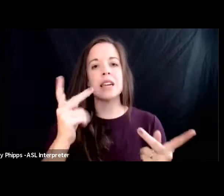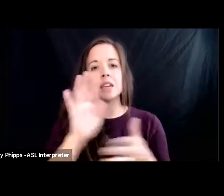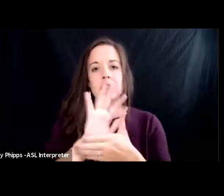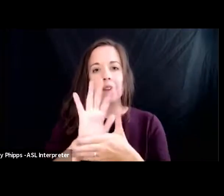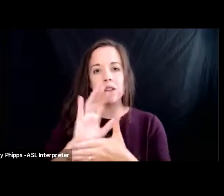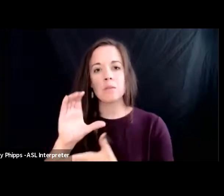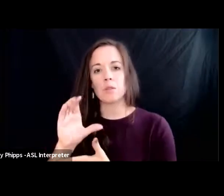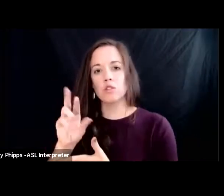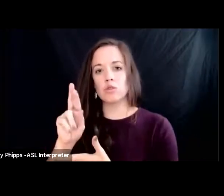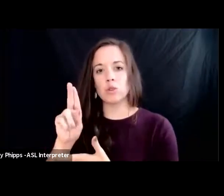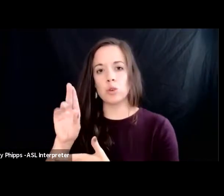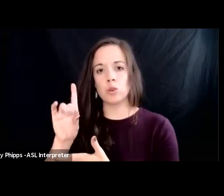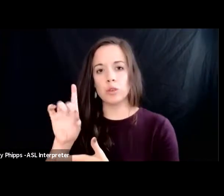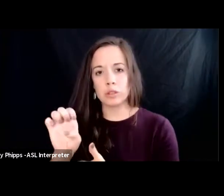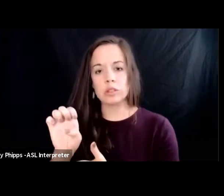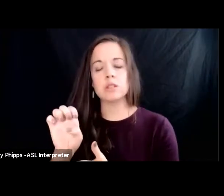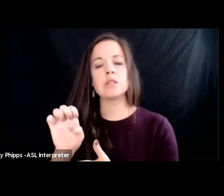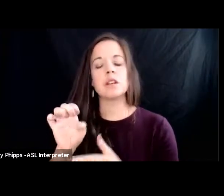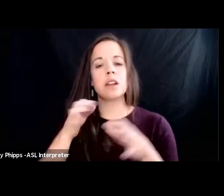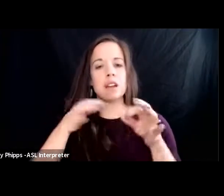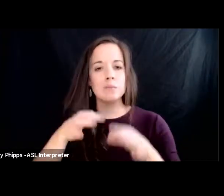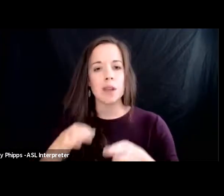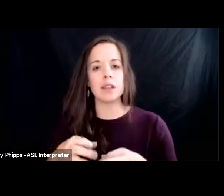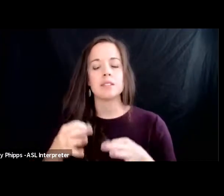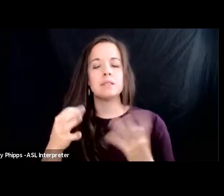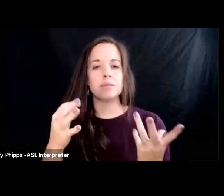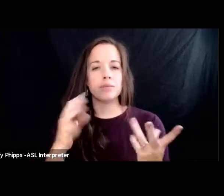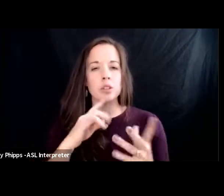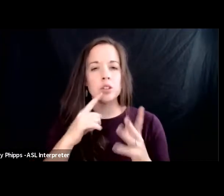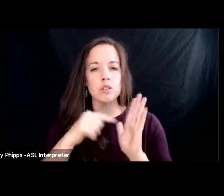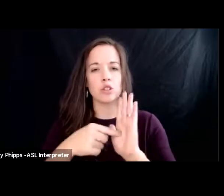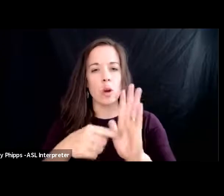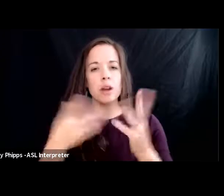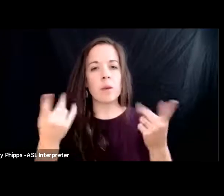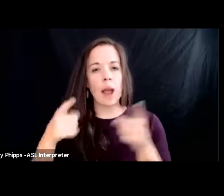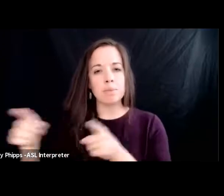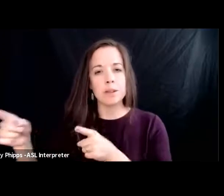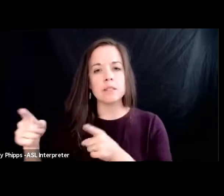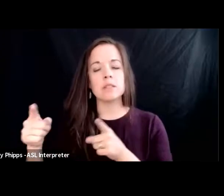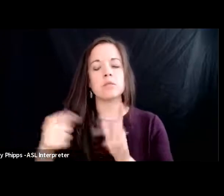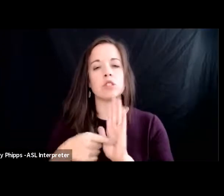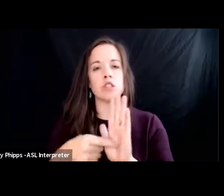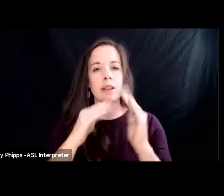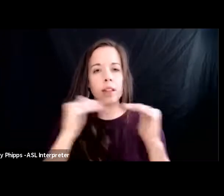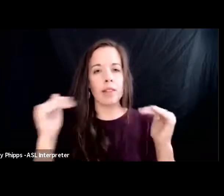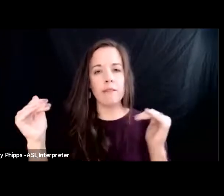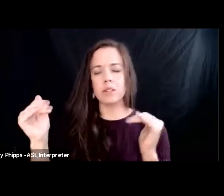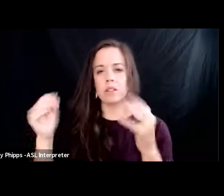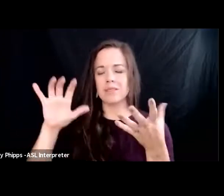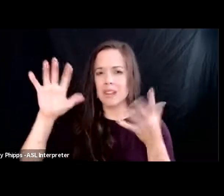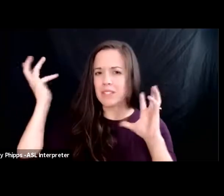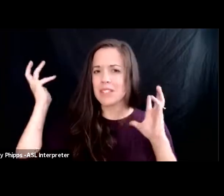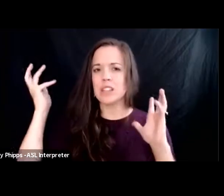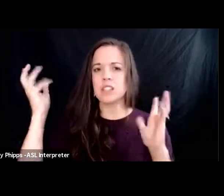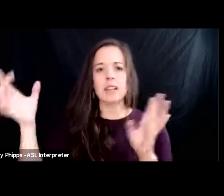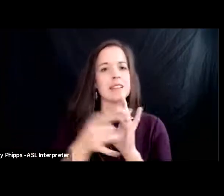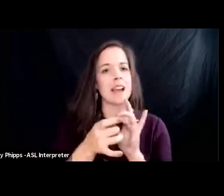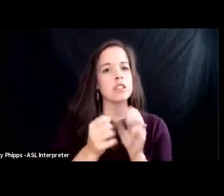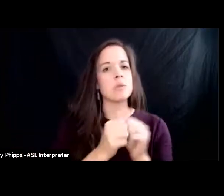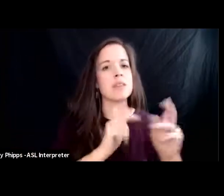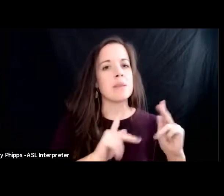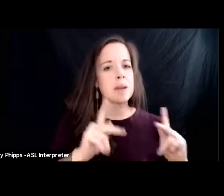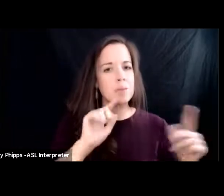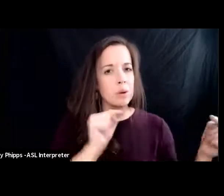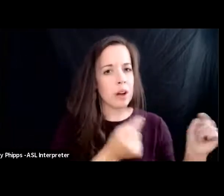explaining what happened of showing the level of devastation of connecting you to the people that were harmed and